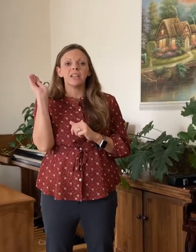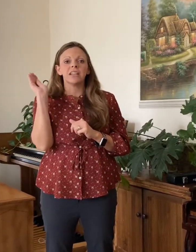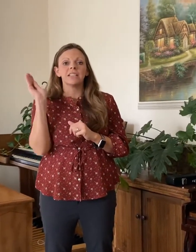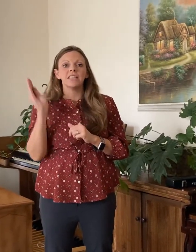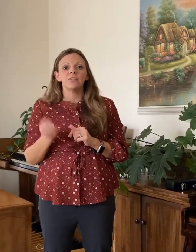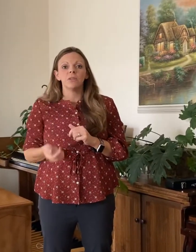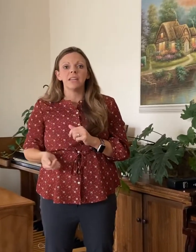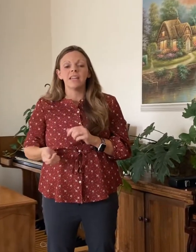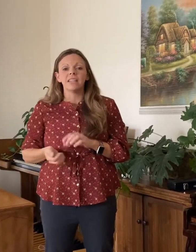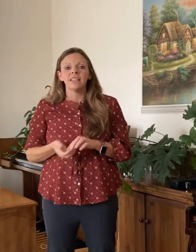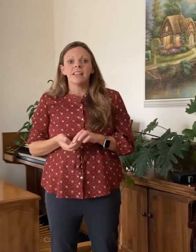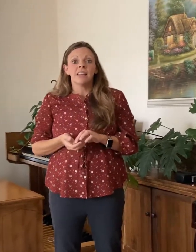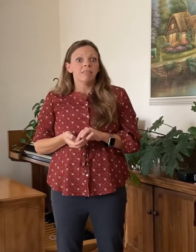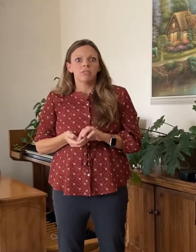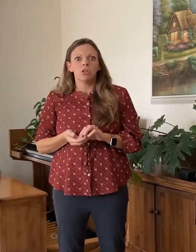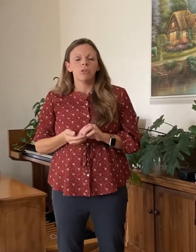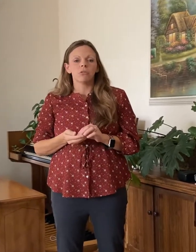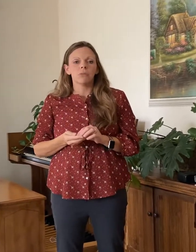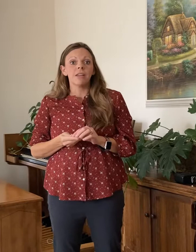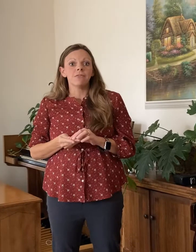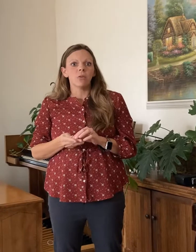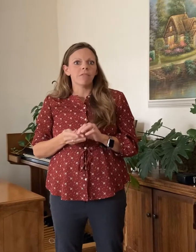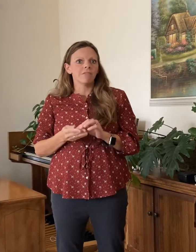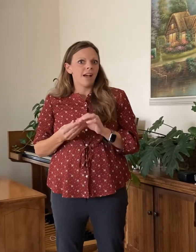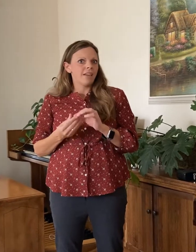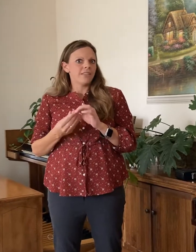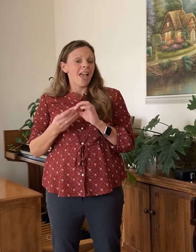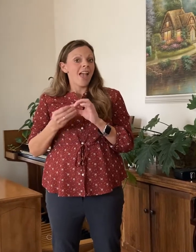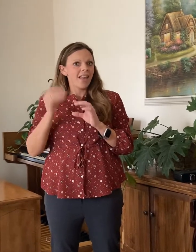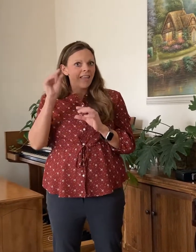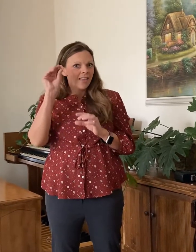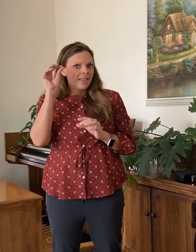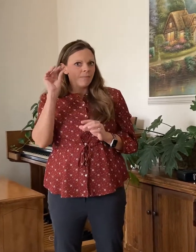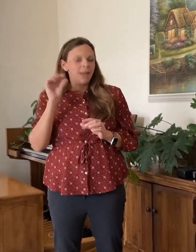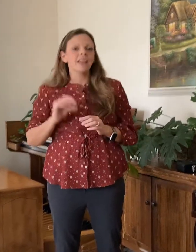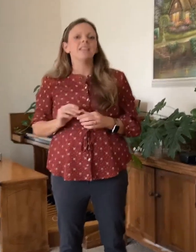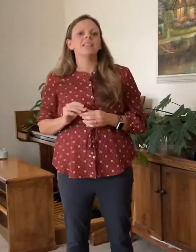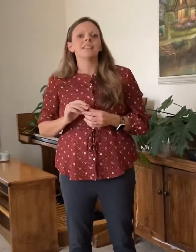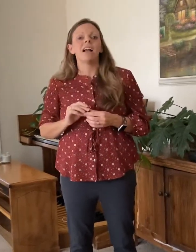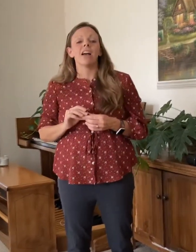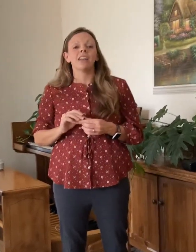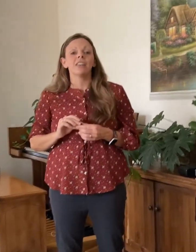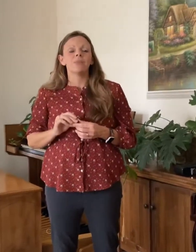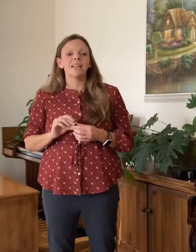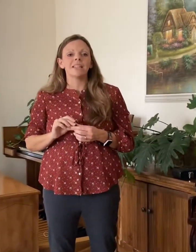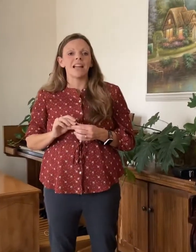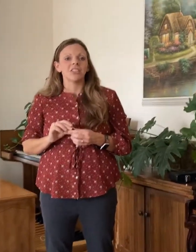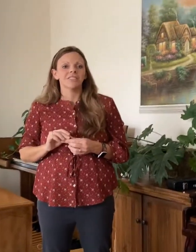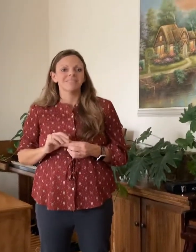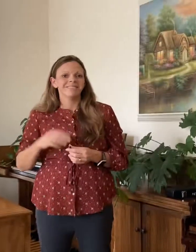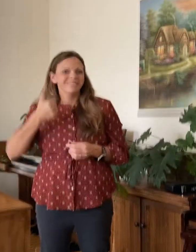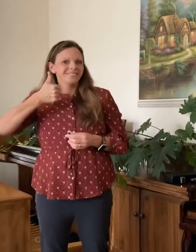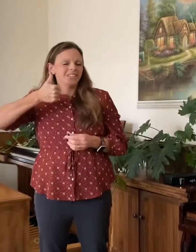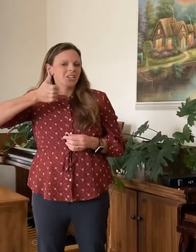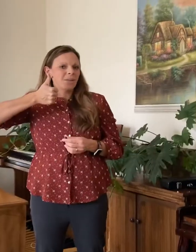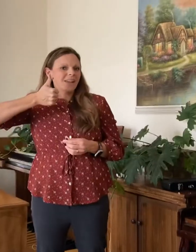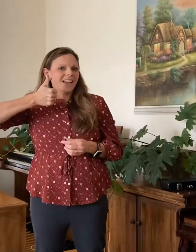and see if you can get 2, 3, 4, 5, 10 pennies caught in your penny snatch. Good job guys!